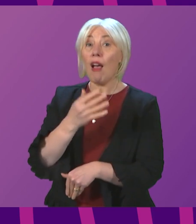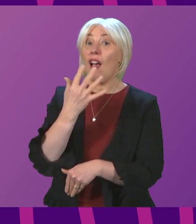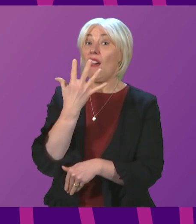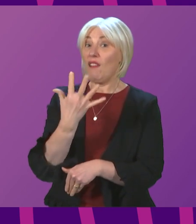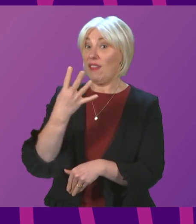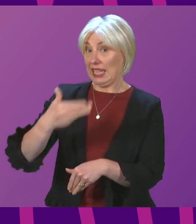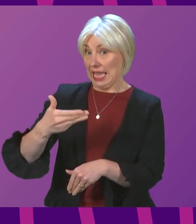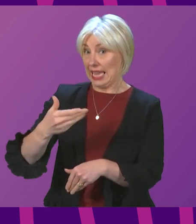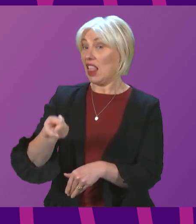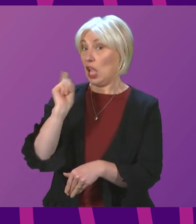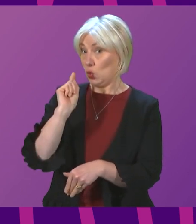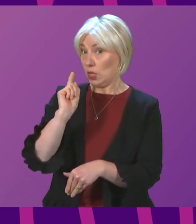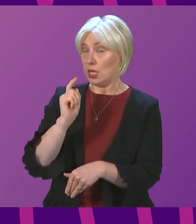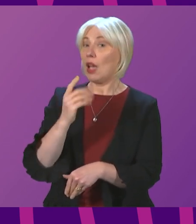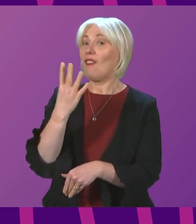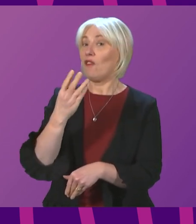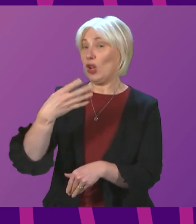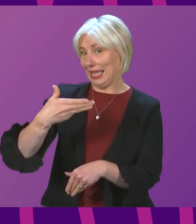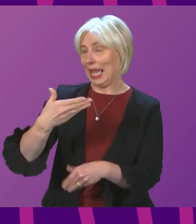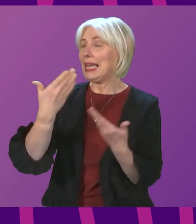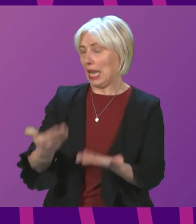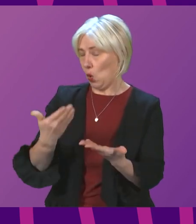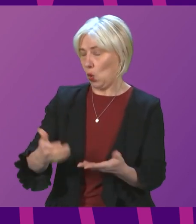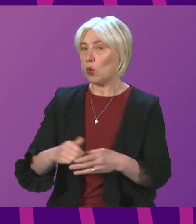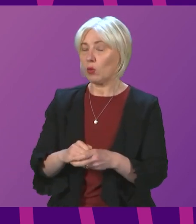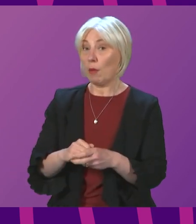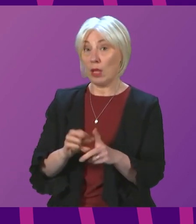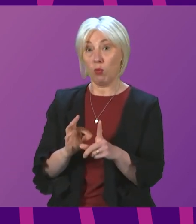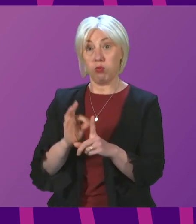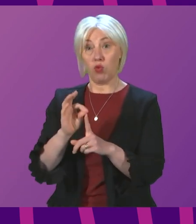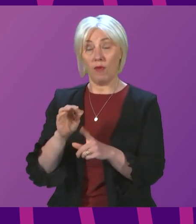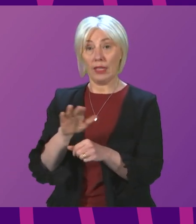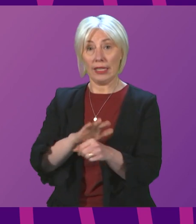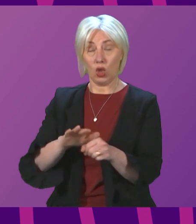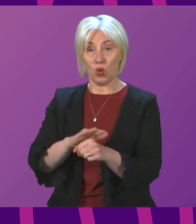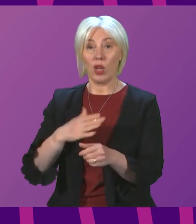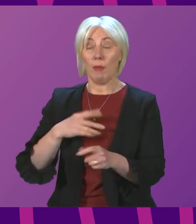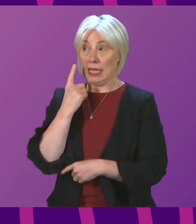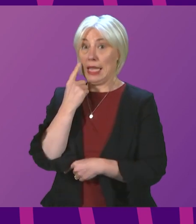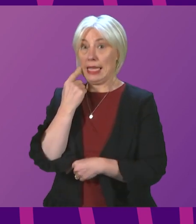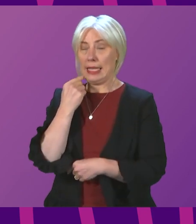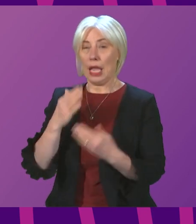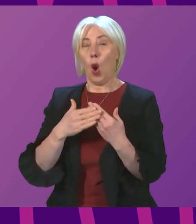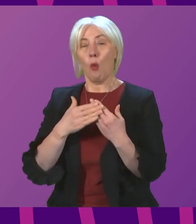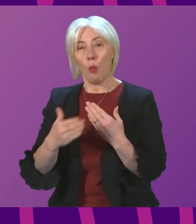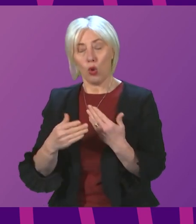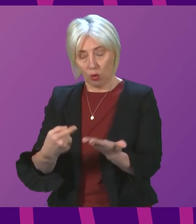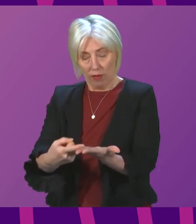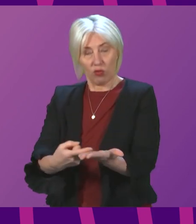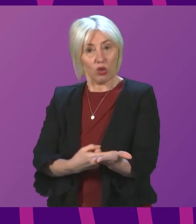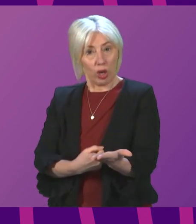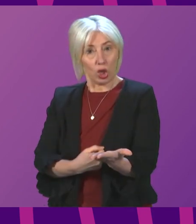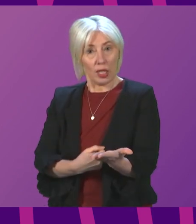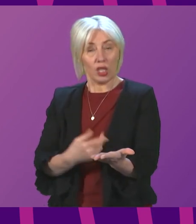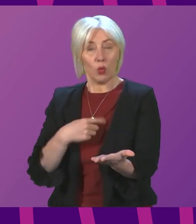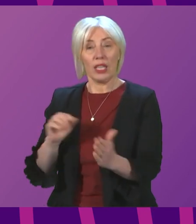today. This significantly improved situation gave us the confidence yesterday to lift most of the remaining protective measures that